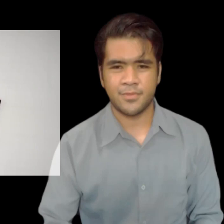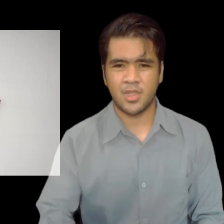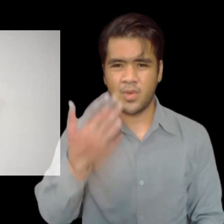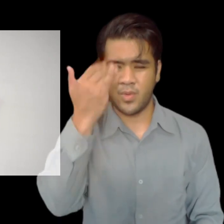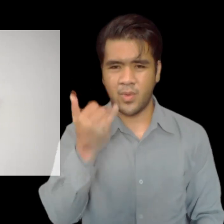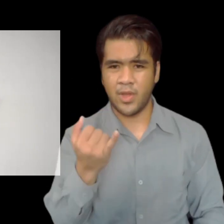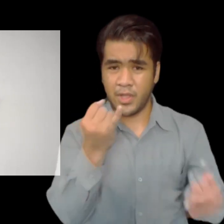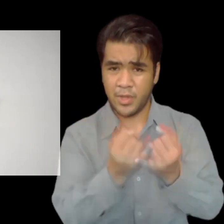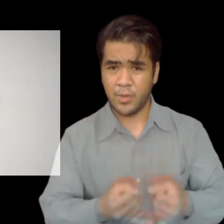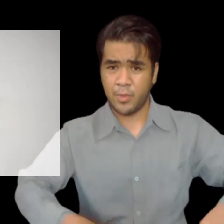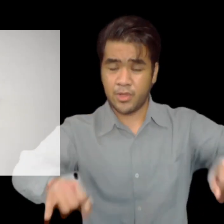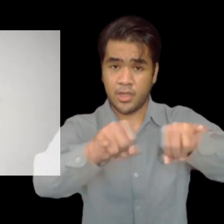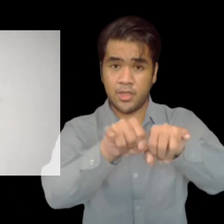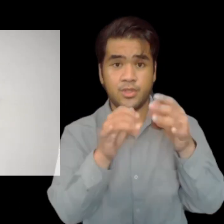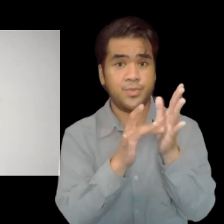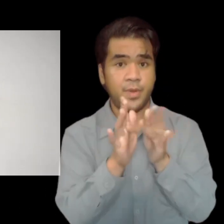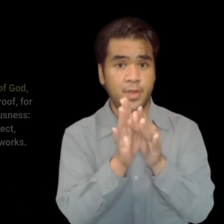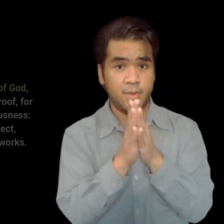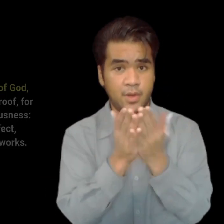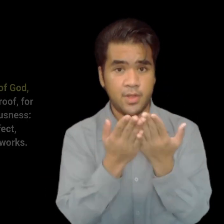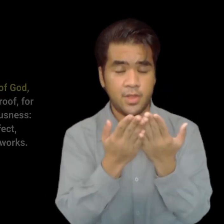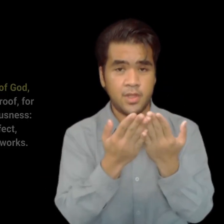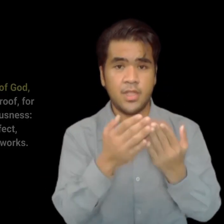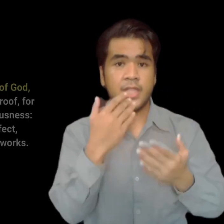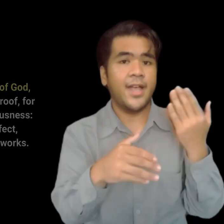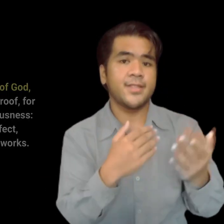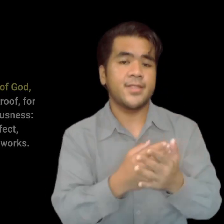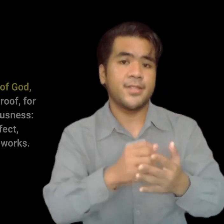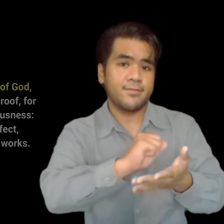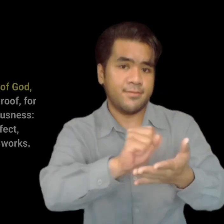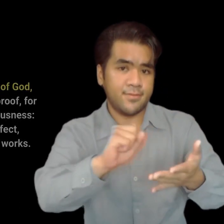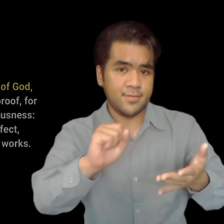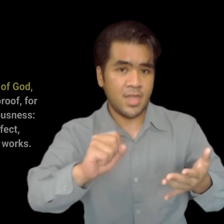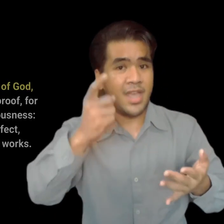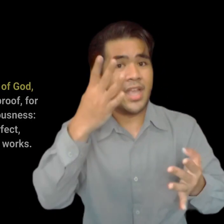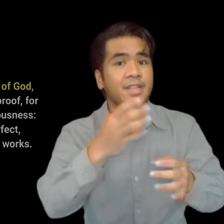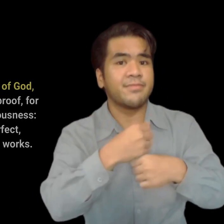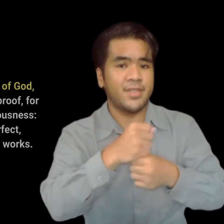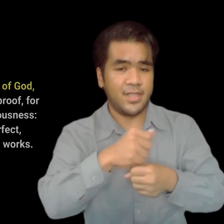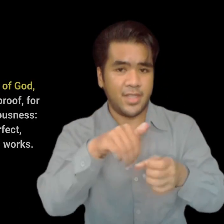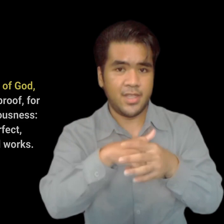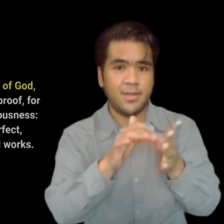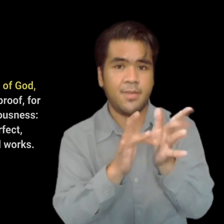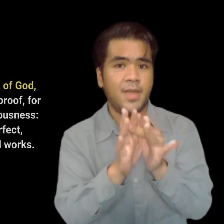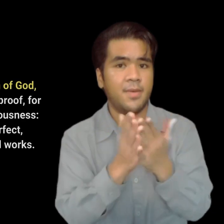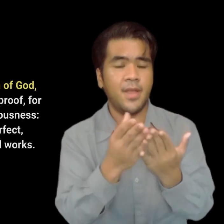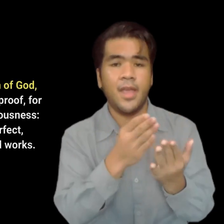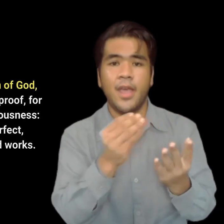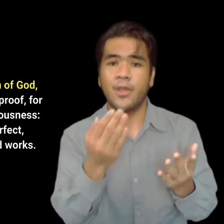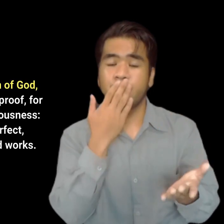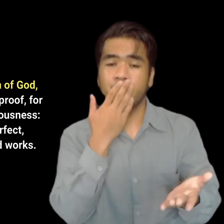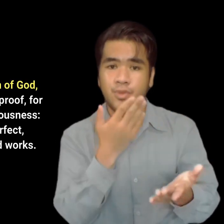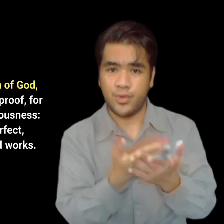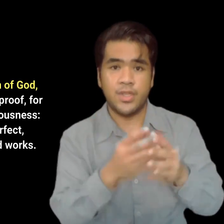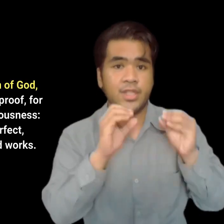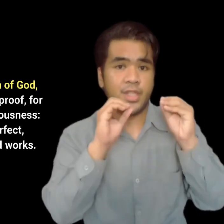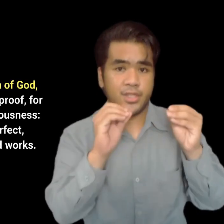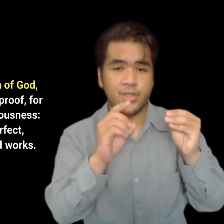Why should we value the Bible? All Scripture is given by the inspiration of God, and is profitable for doctrine, for reproof, for